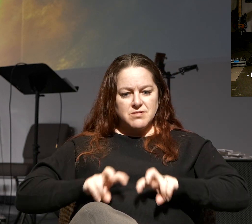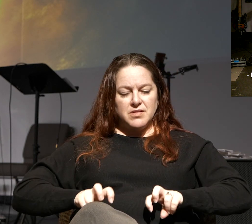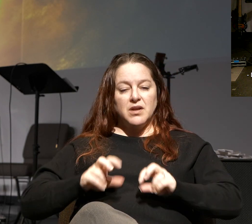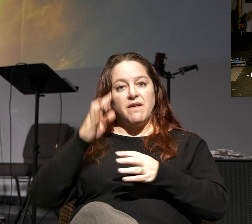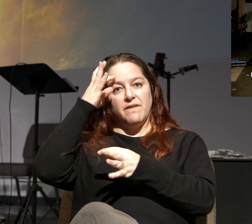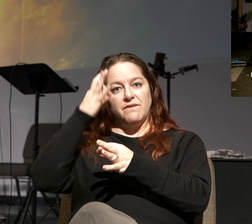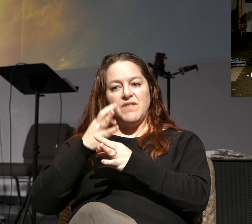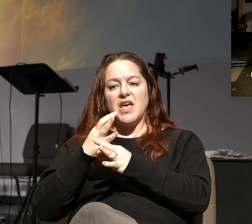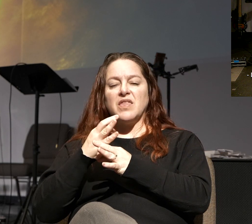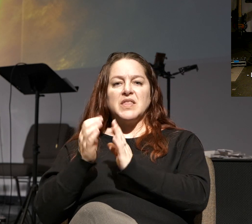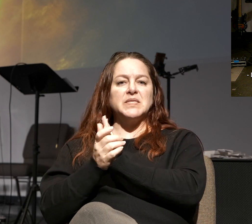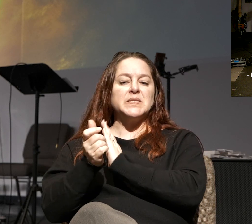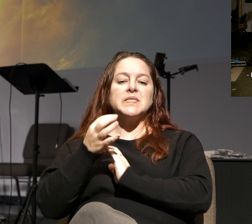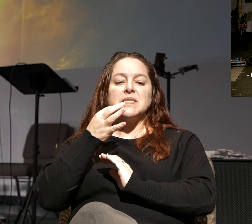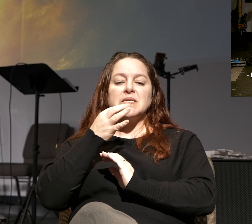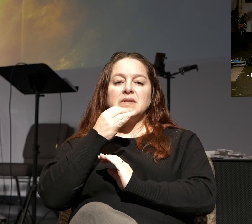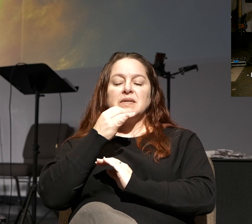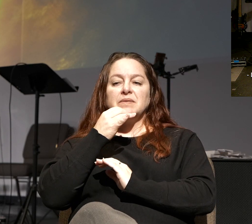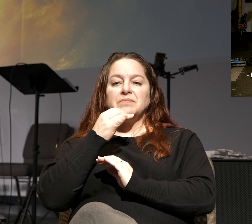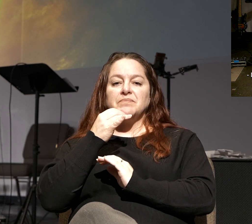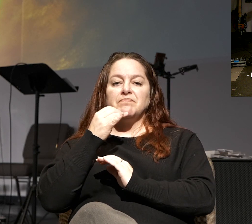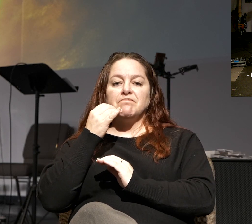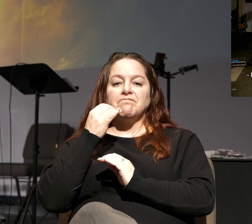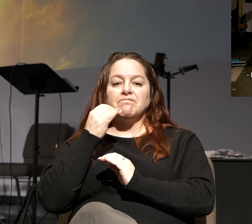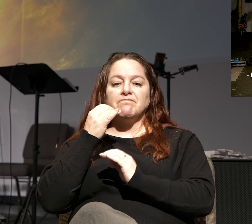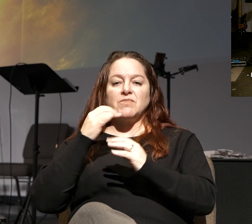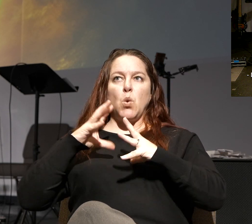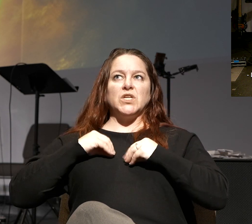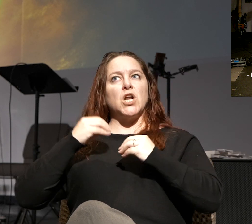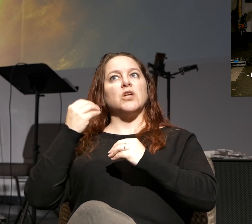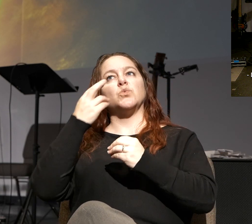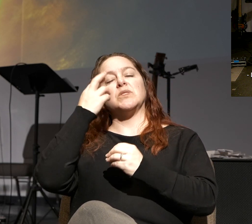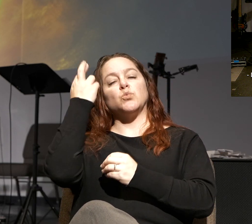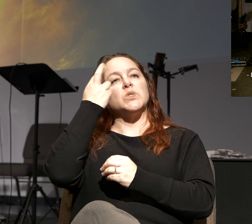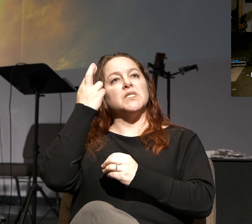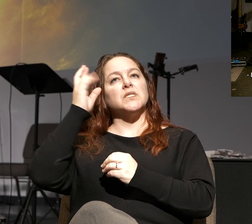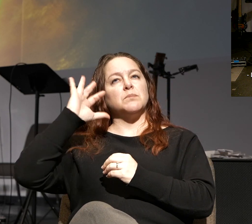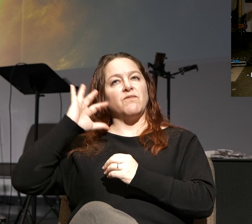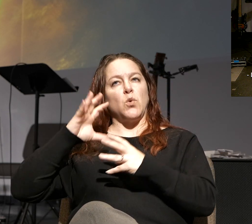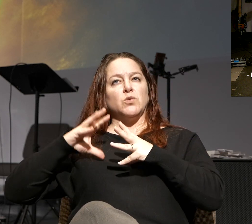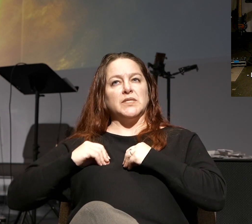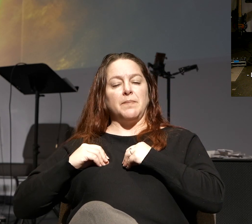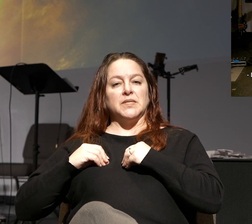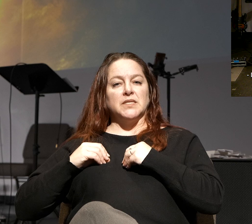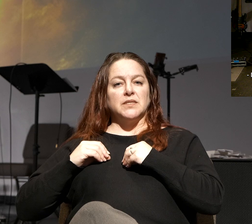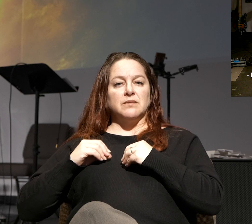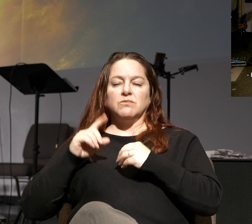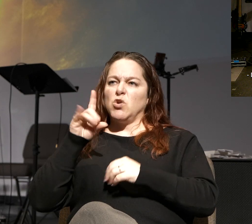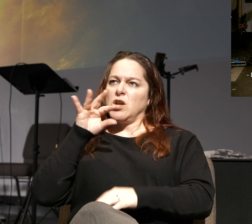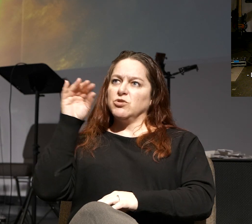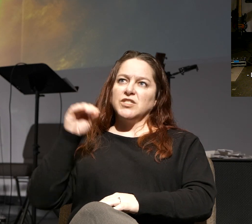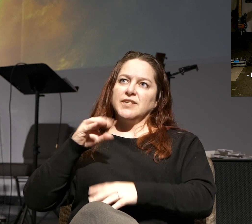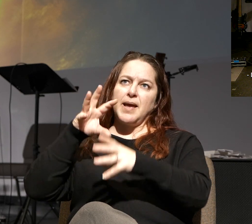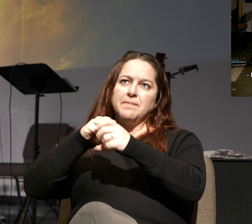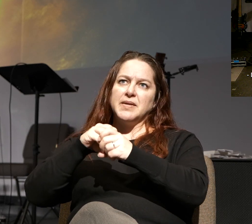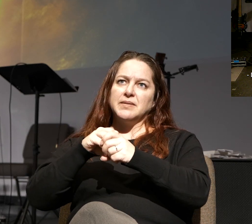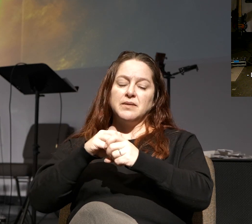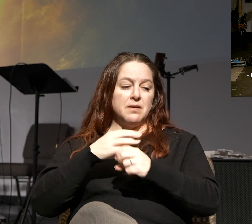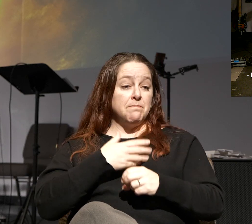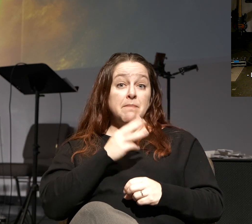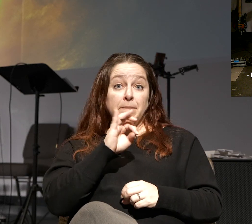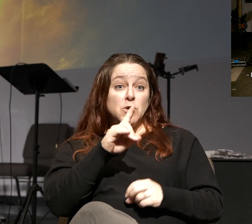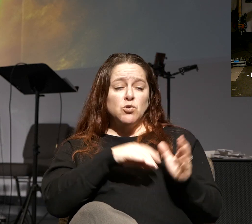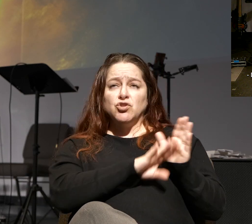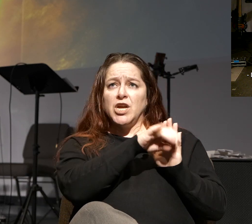So, faith is the art of holding on to things your reason has once accepted. You're in. You're all in in spite of your changing moods.